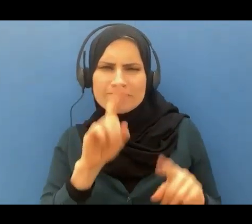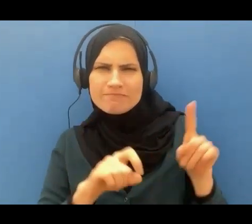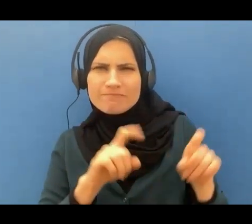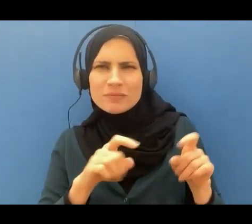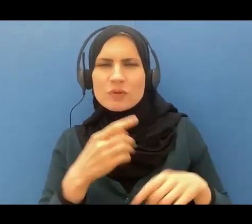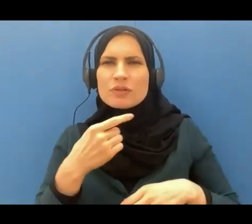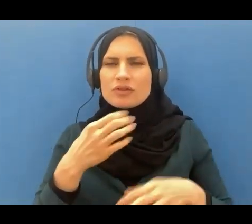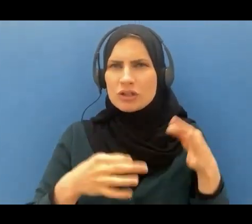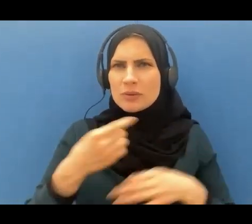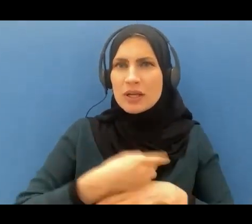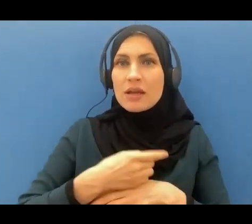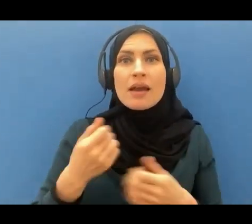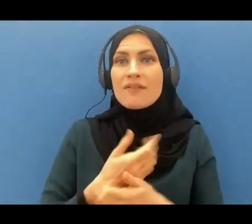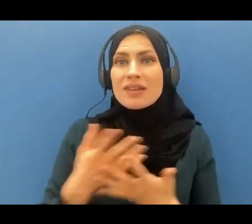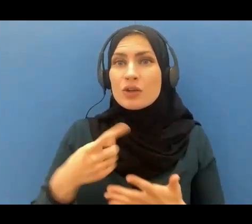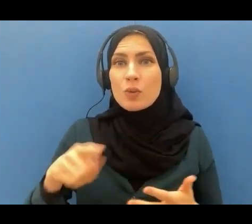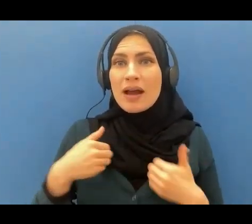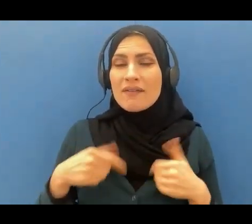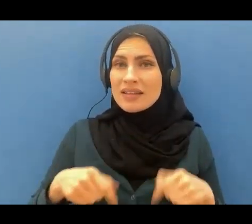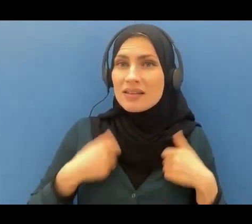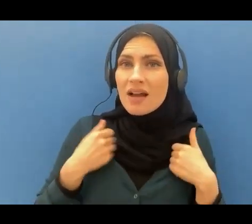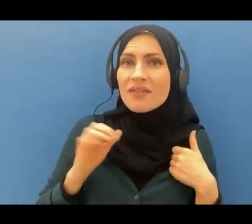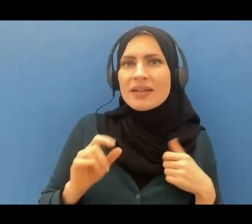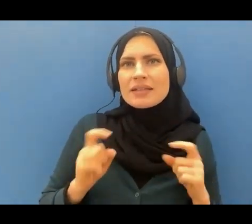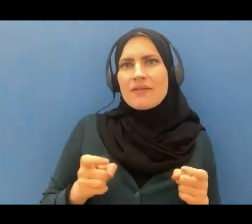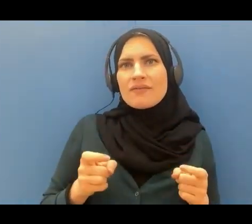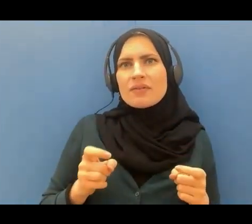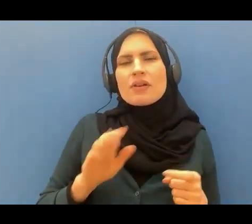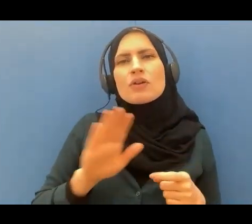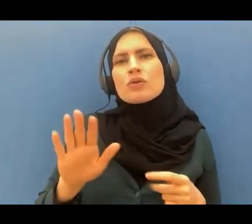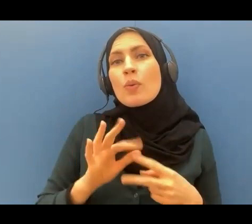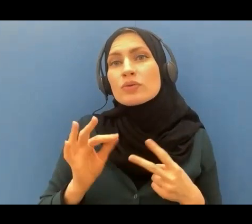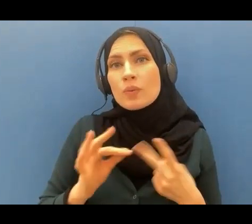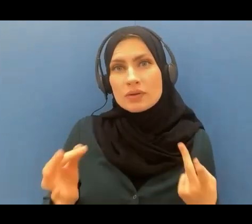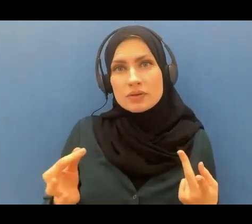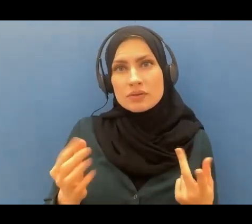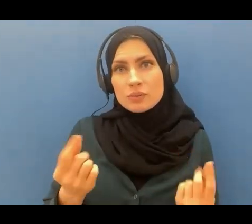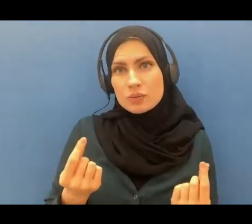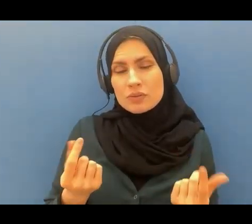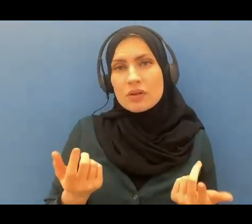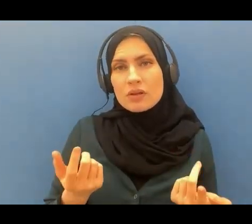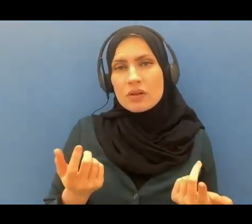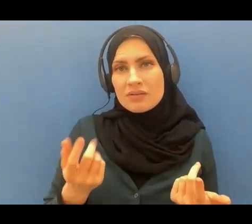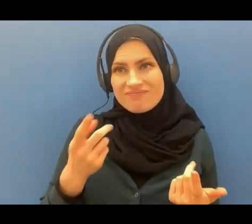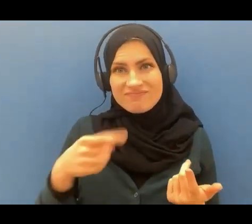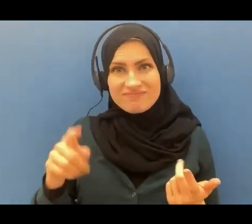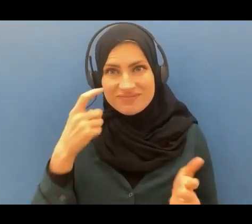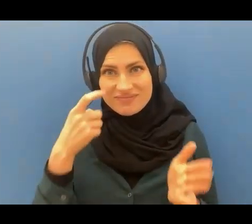and these are the choices and as you have seen by the end of this surah number 39